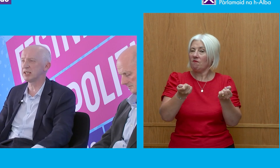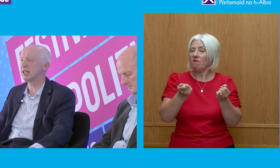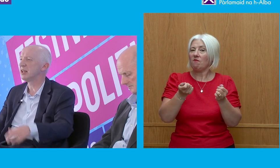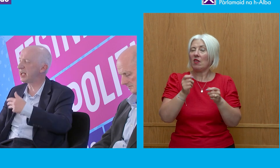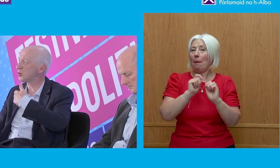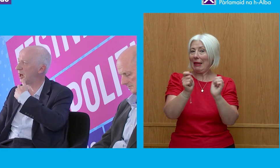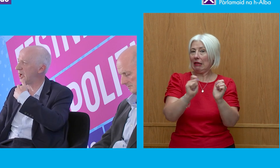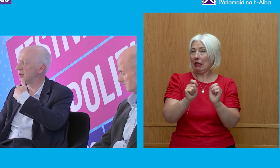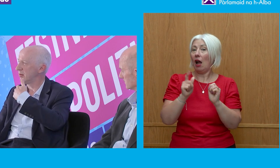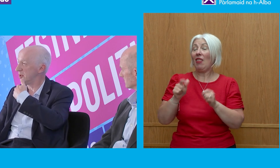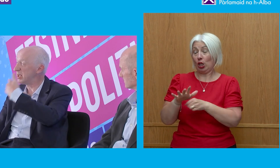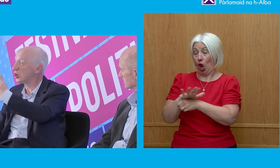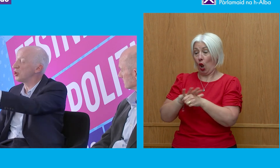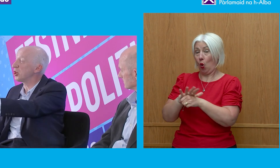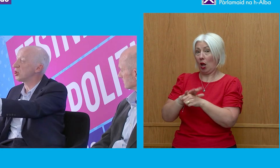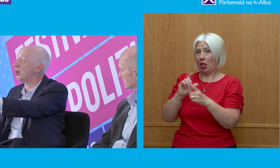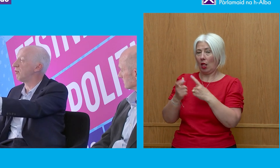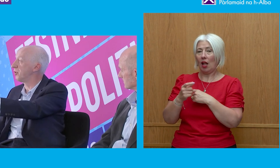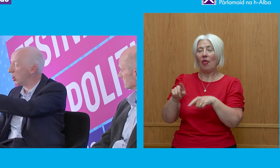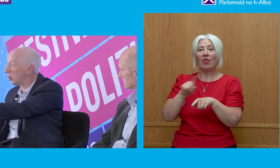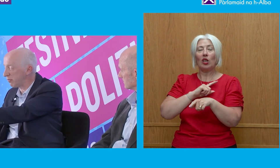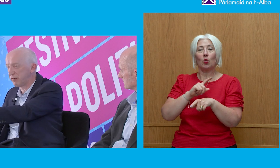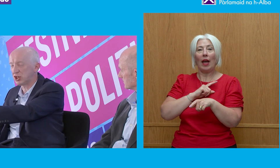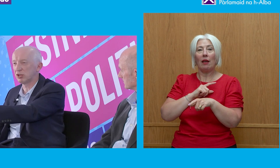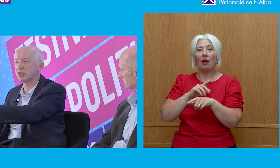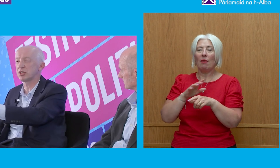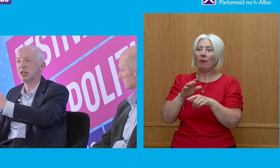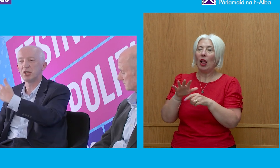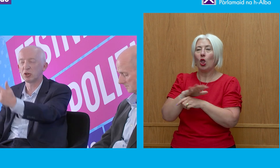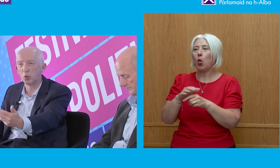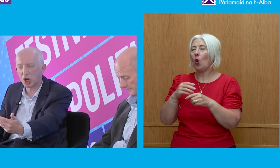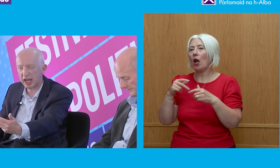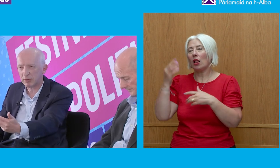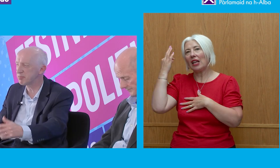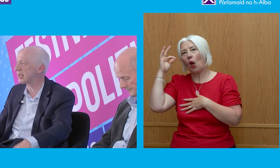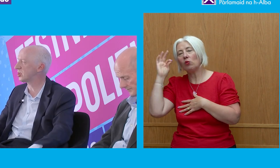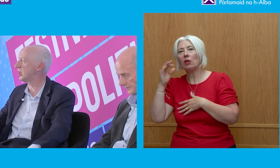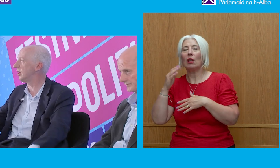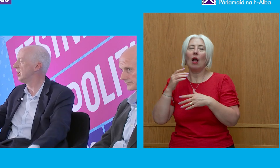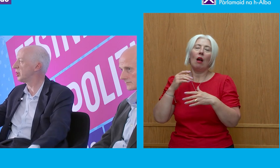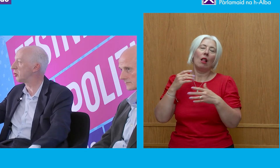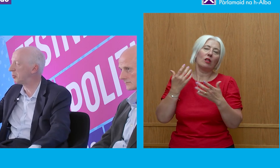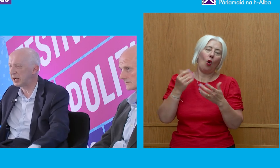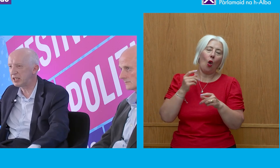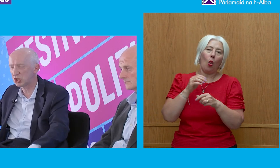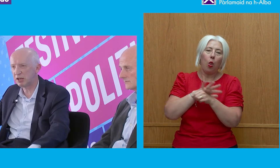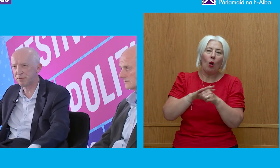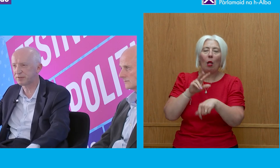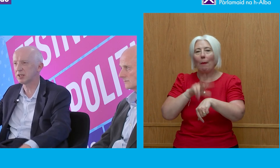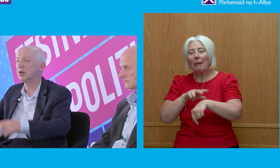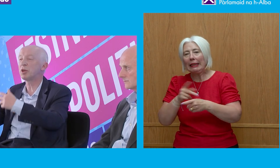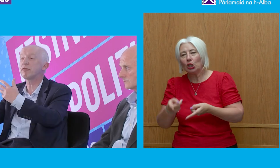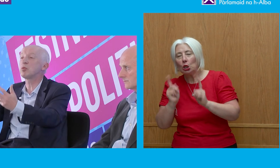communities, that's where the misconduct of the local officials, the local workhouse master, the local police